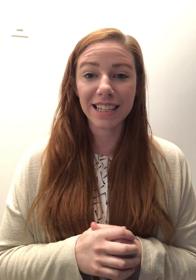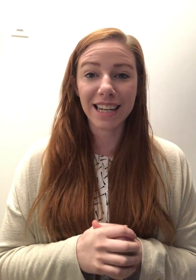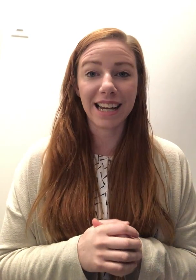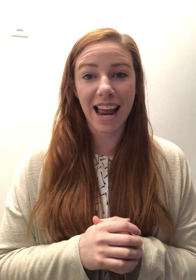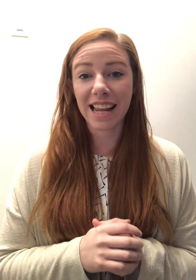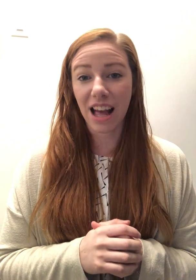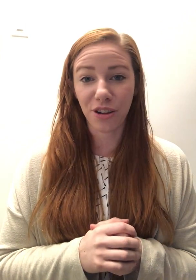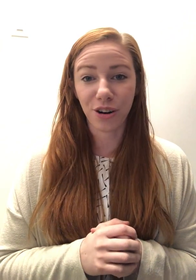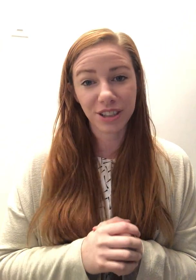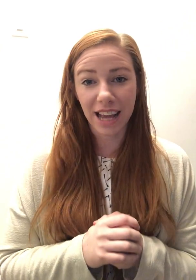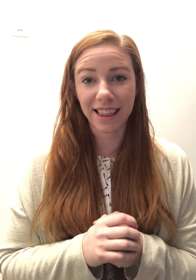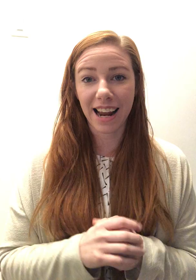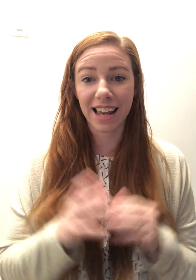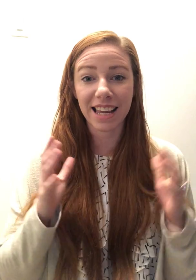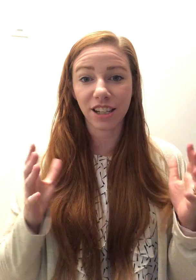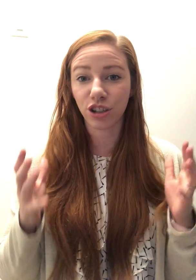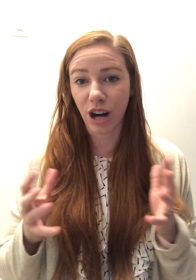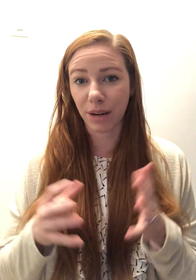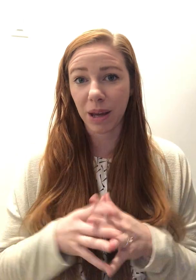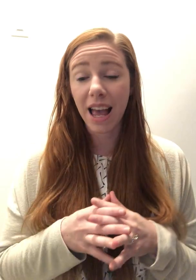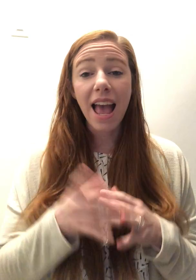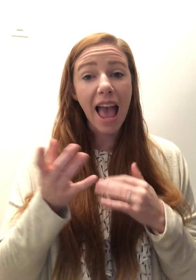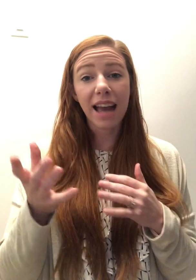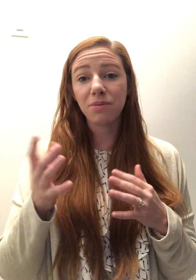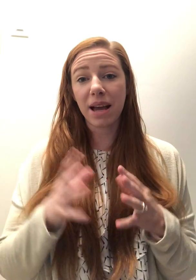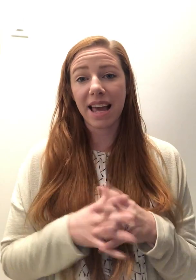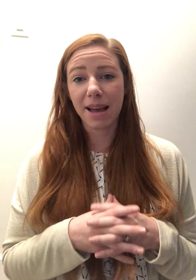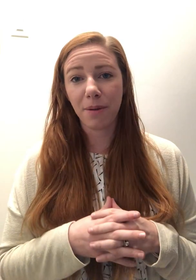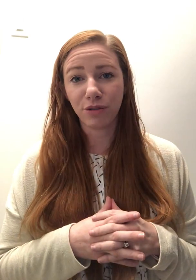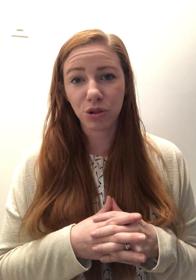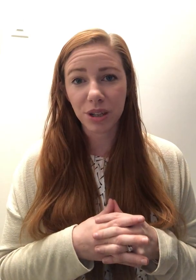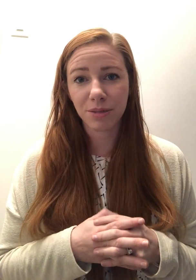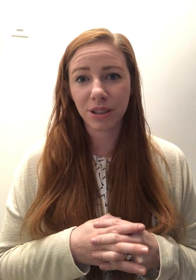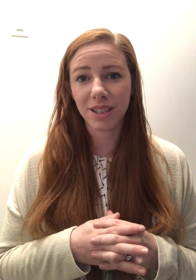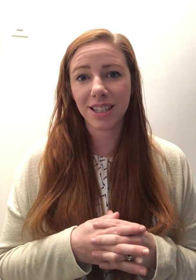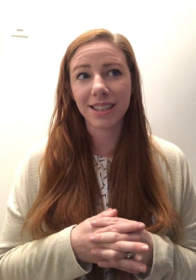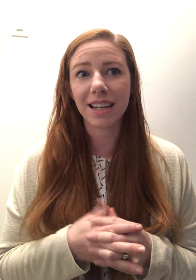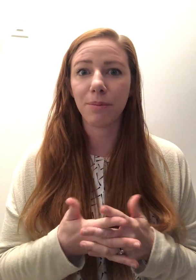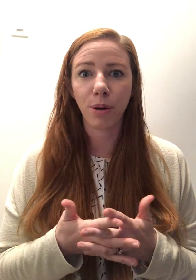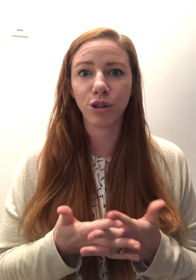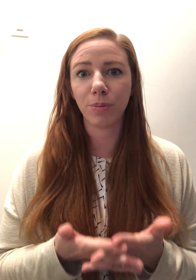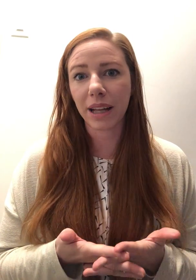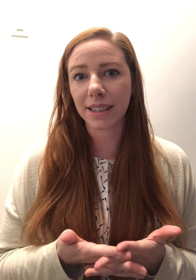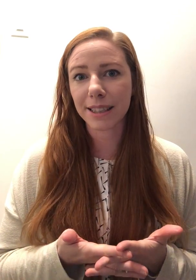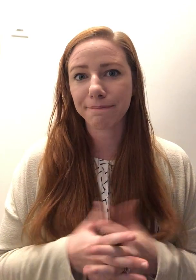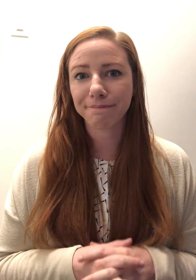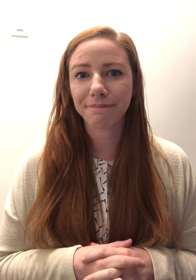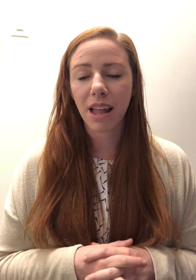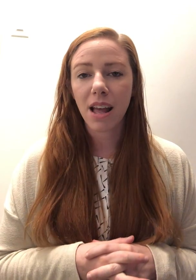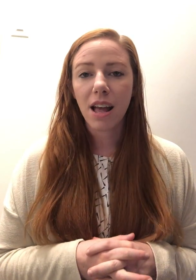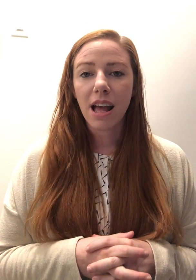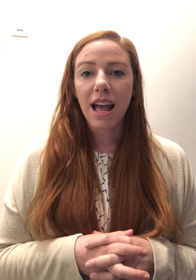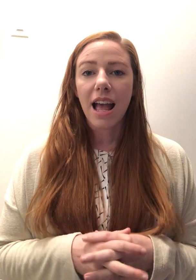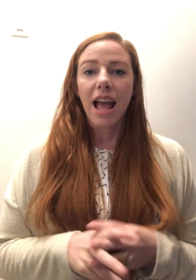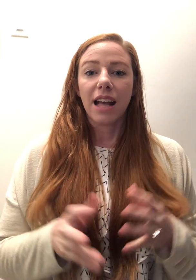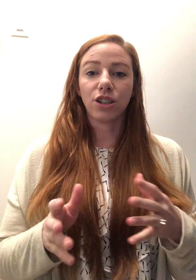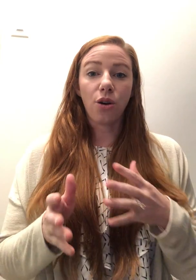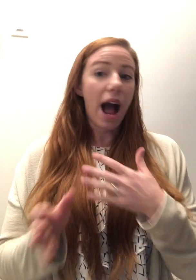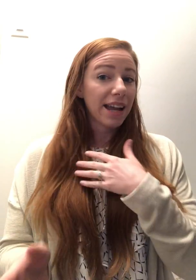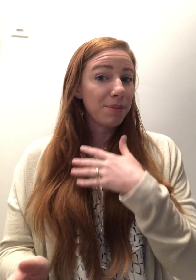LinkedIn, and any other site that I can get to distract me and my game of choice, which is Disney Emoji Blitz. And so I can